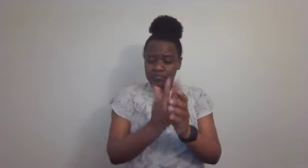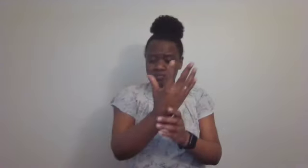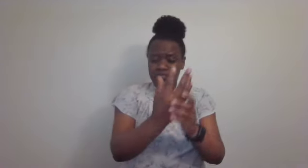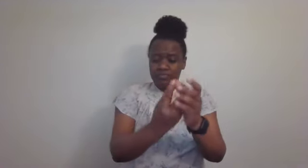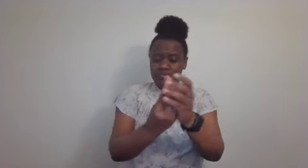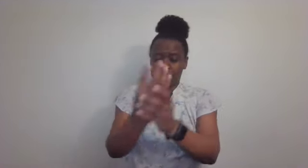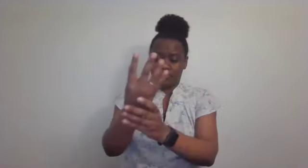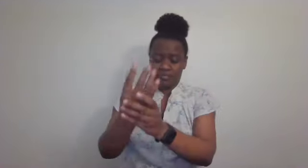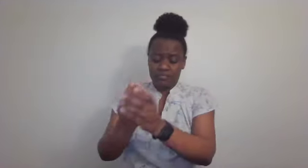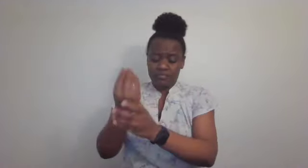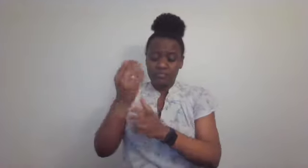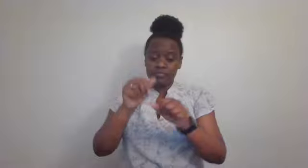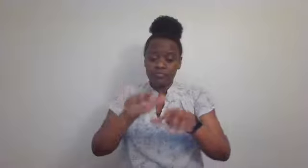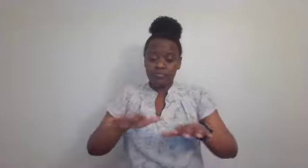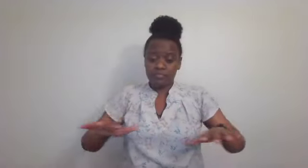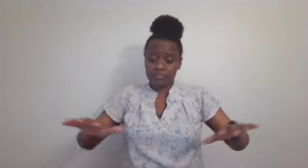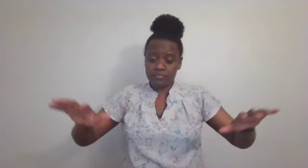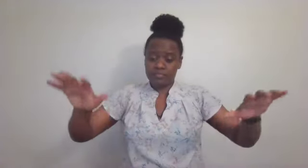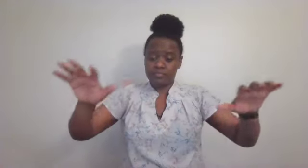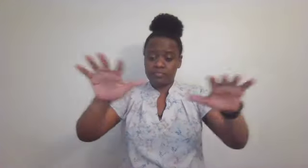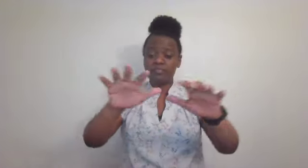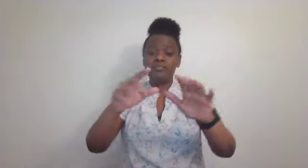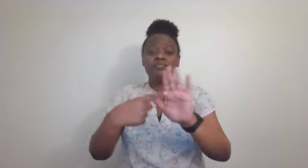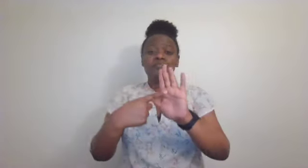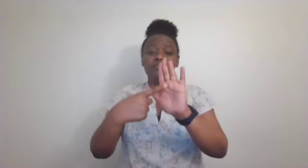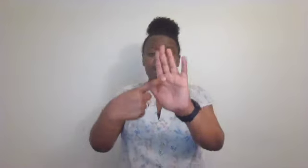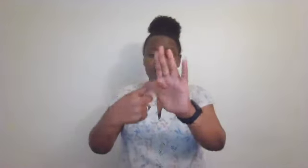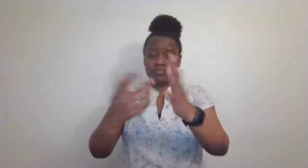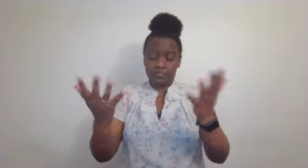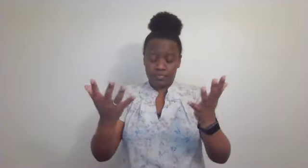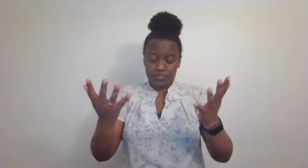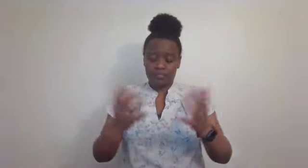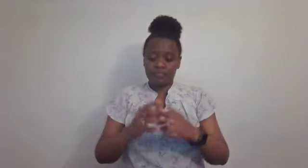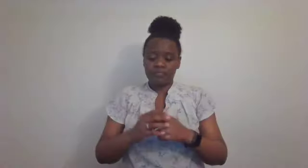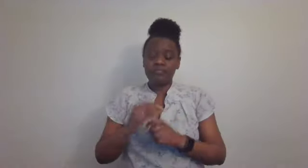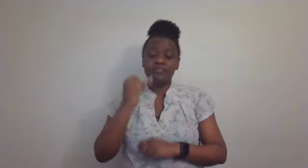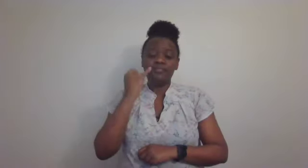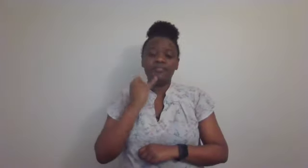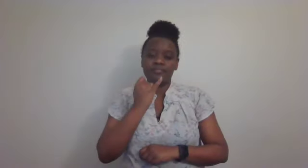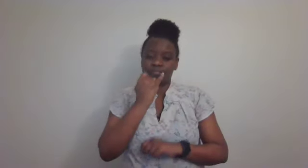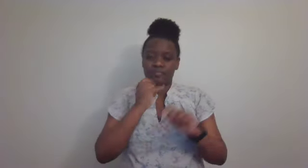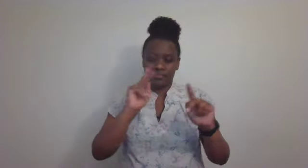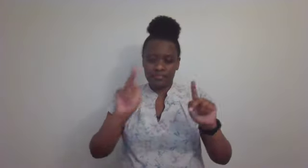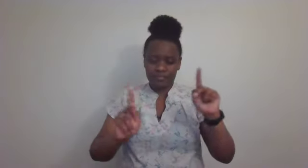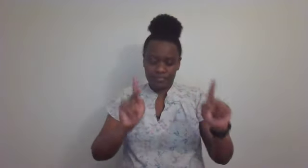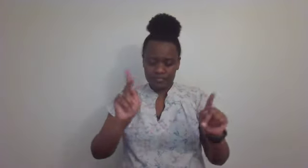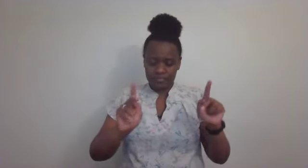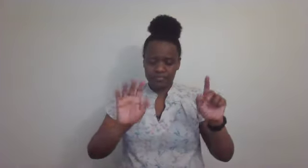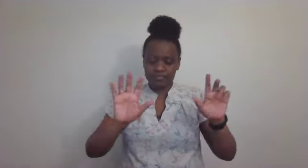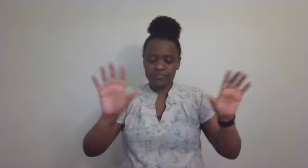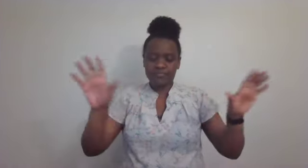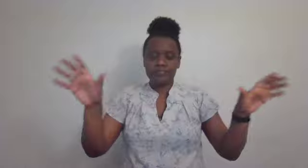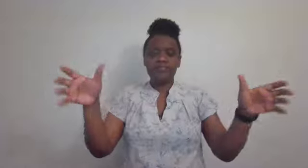the vineyard of the Lord is the house of Israel